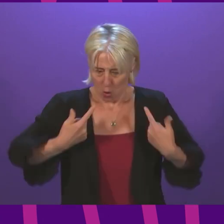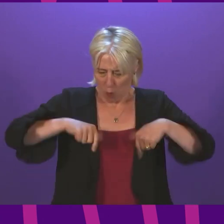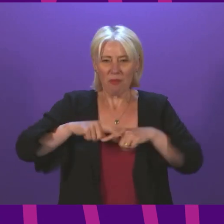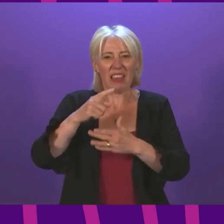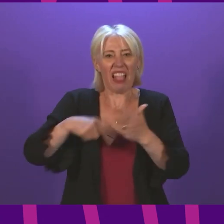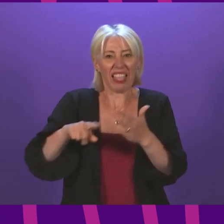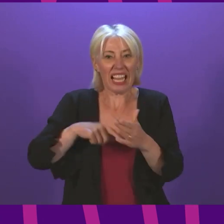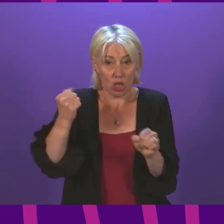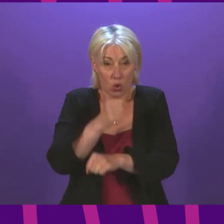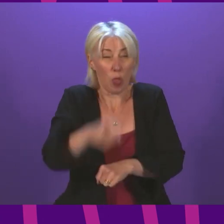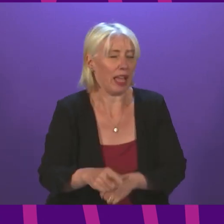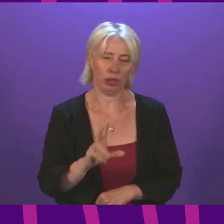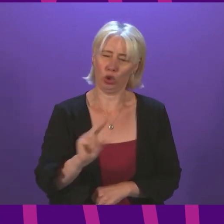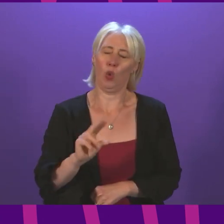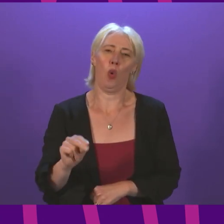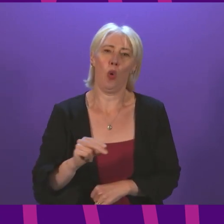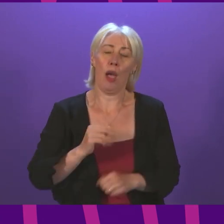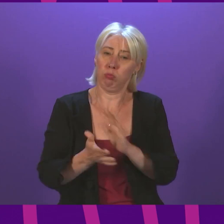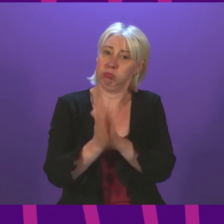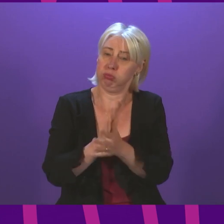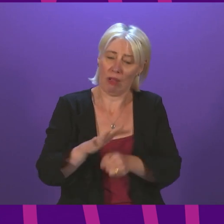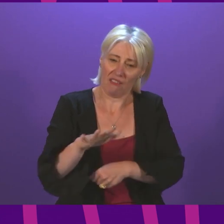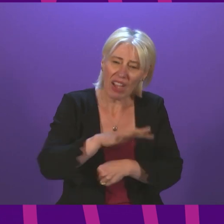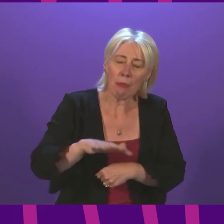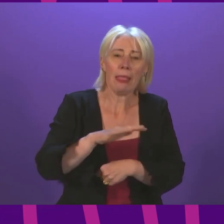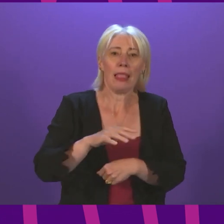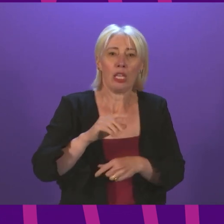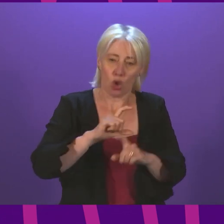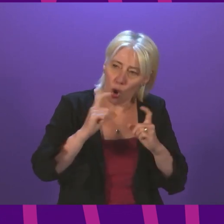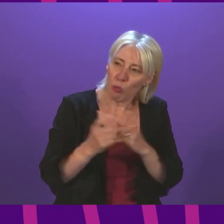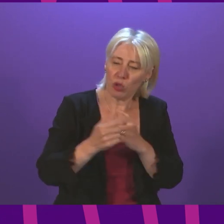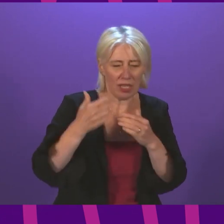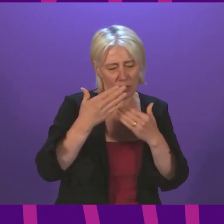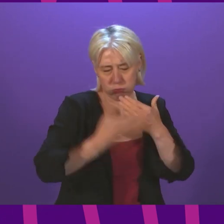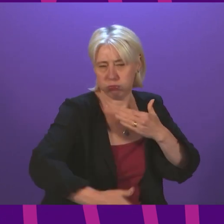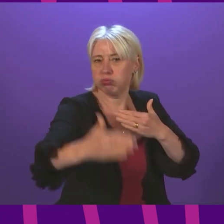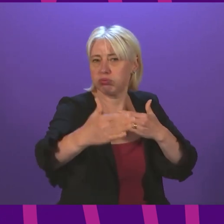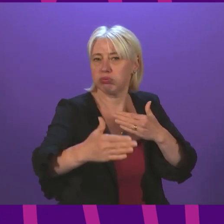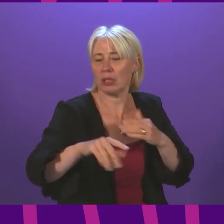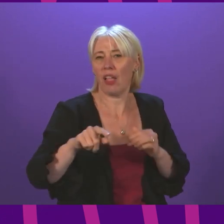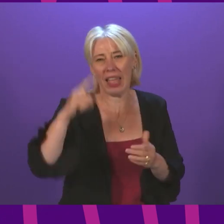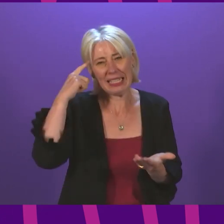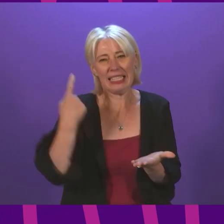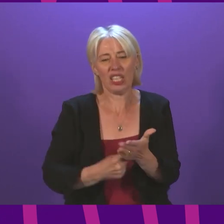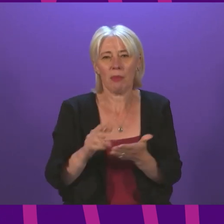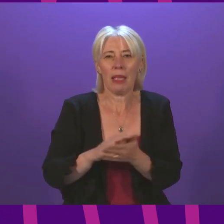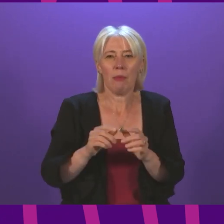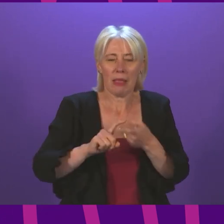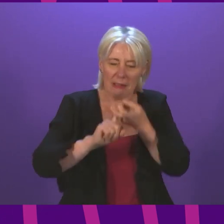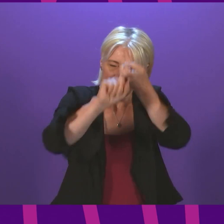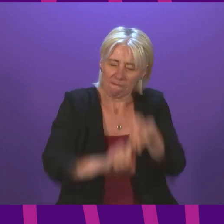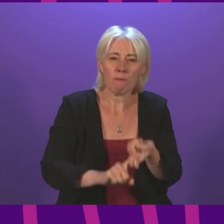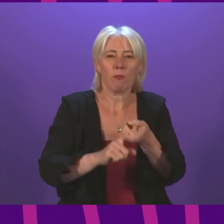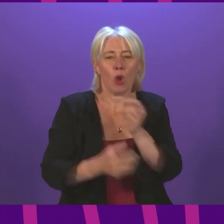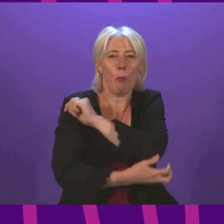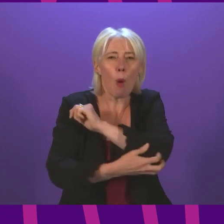and it will damage families and communities for years to come. Decisions of this nature help to ingrain poverty and push